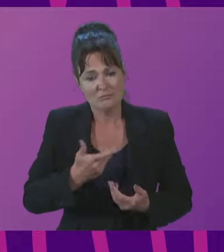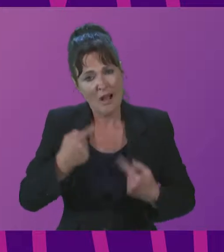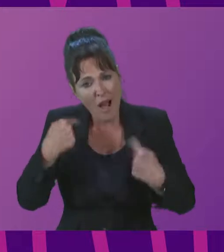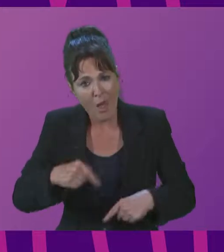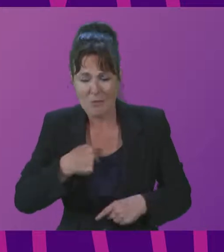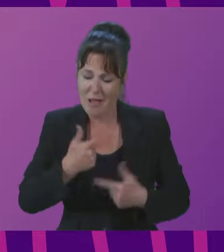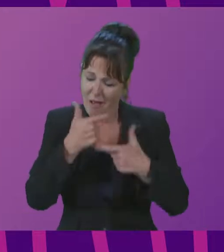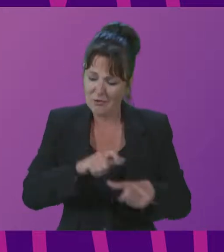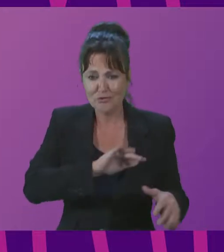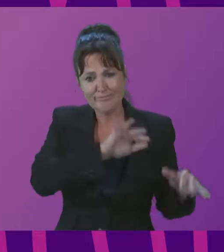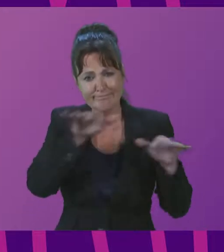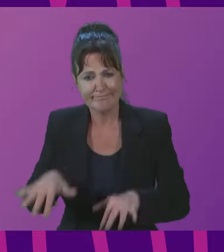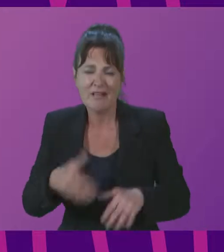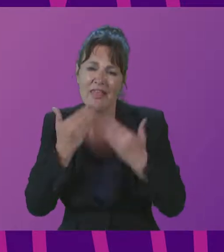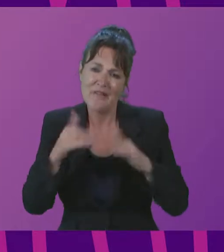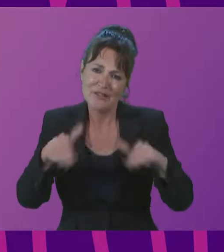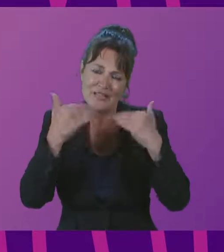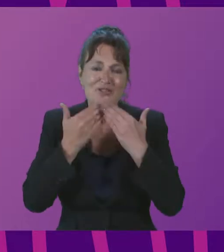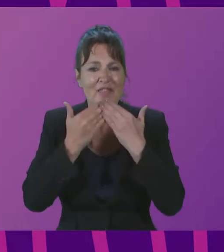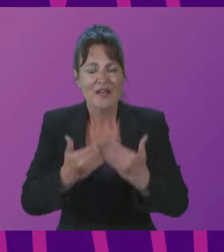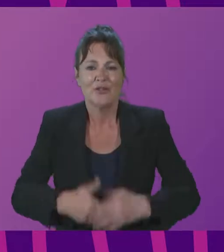kind attention. Thank you very much.